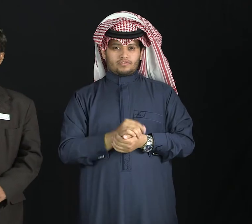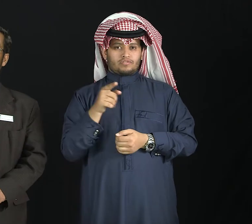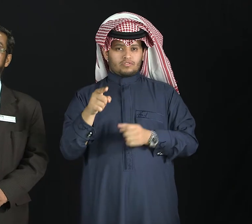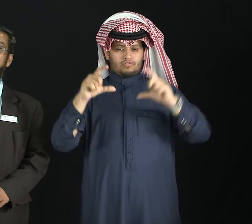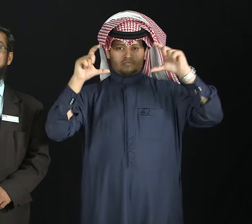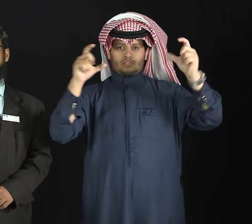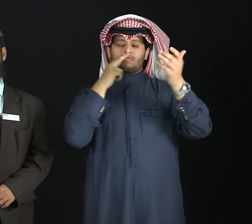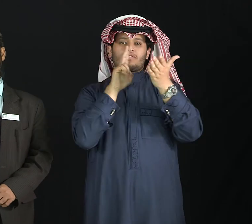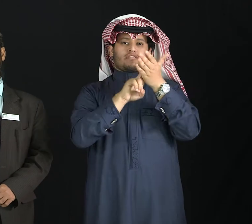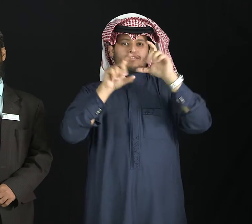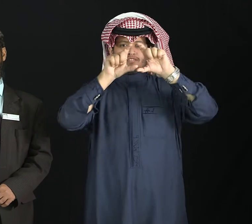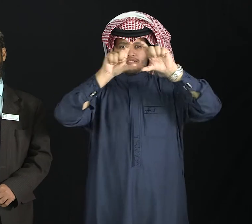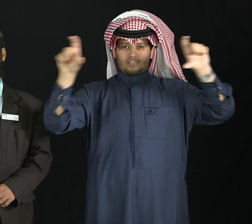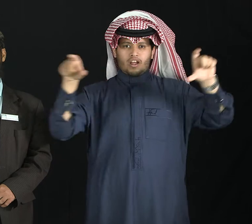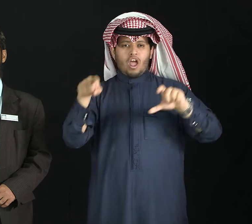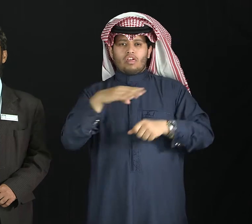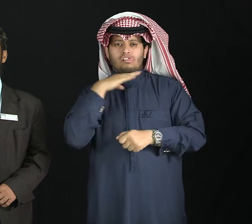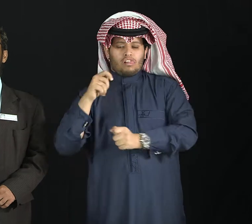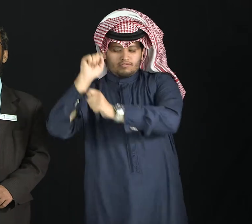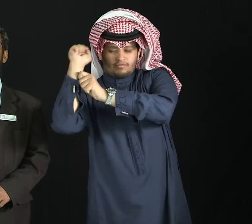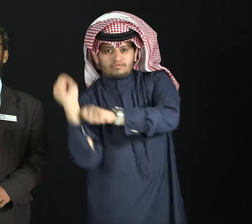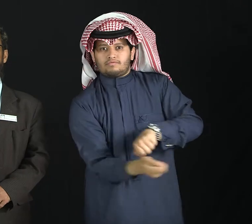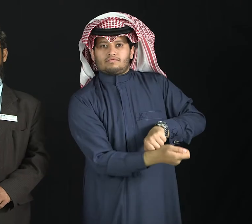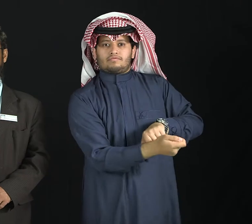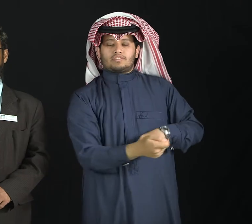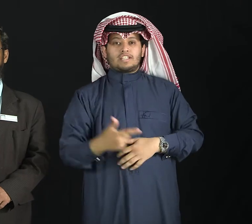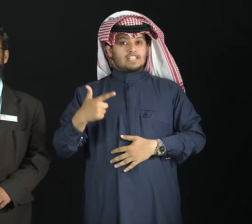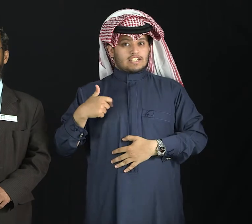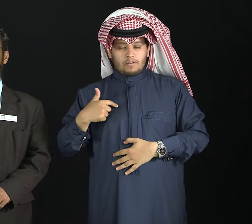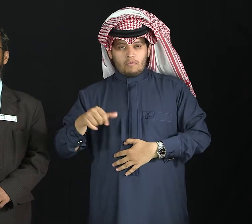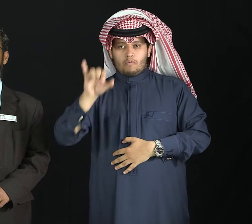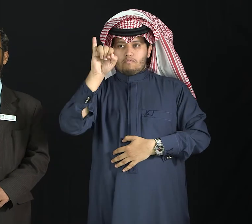about a cricketer, Muin Ali.